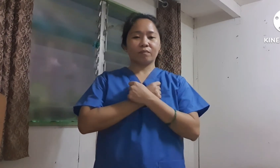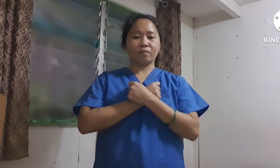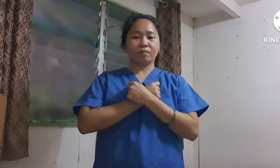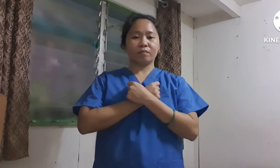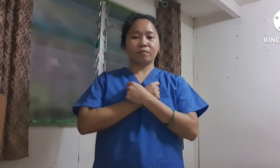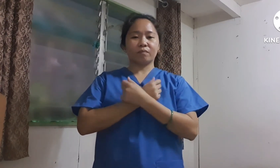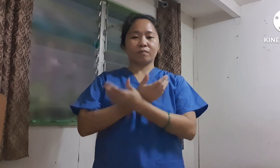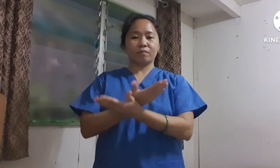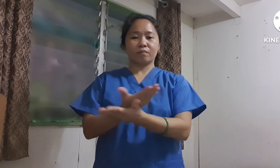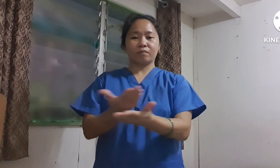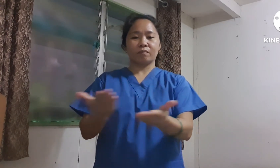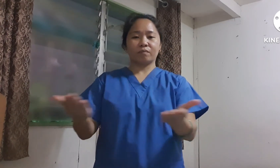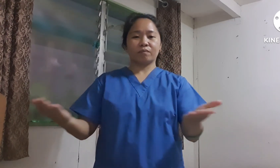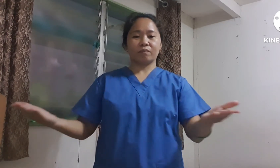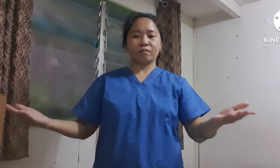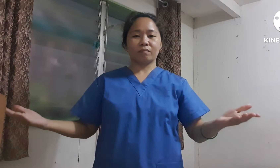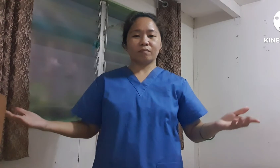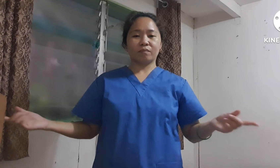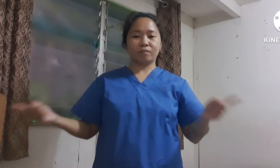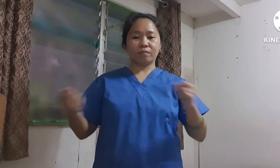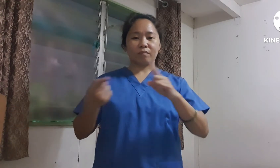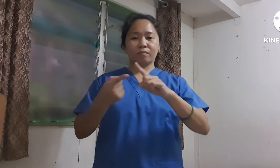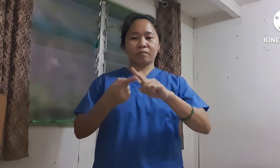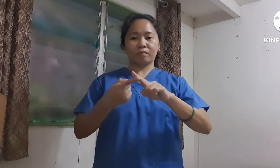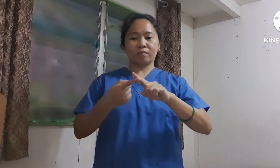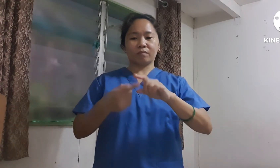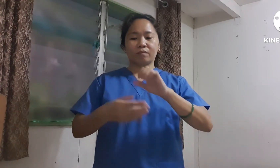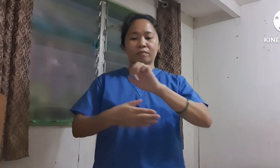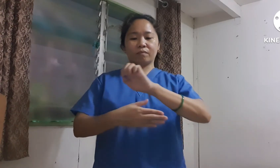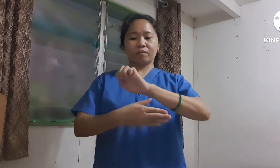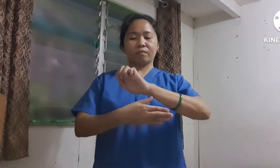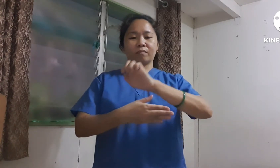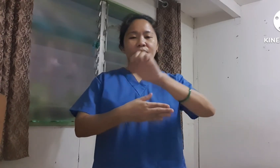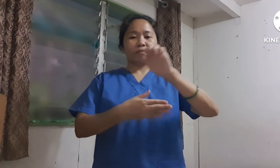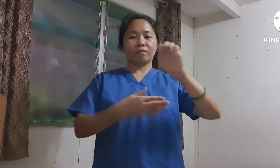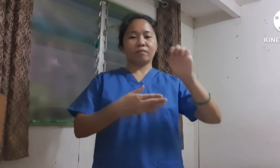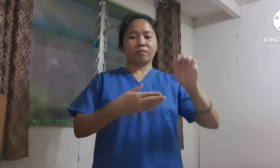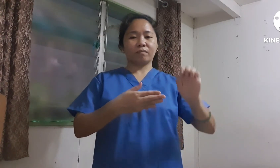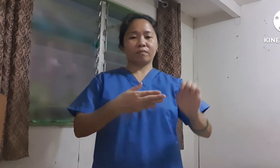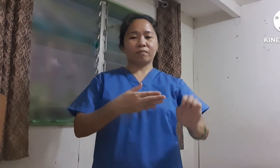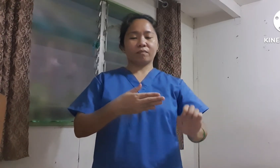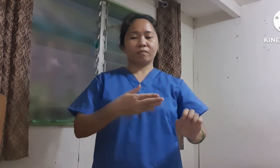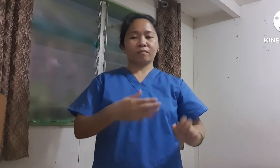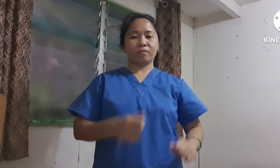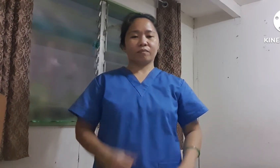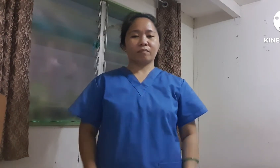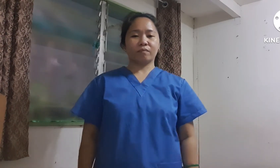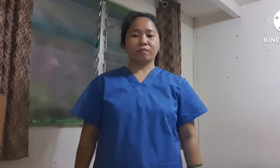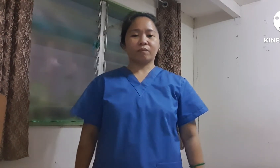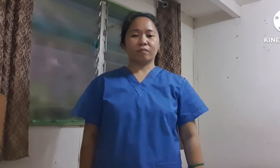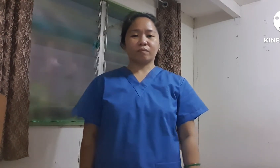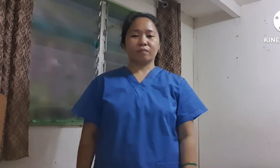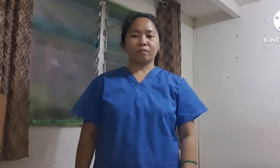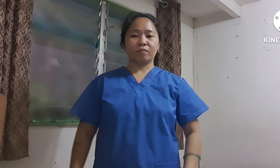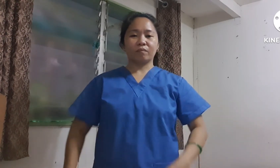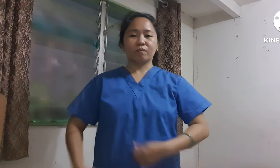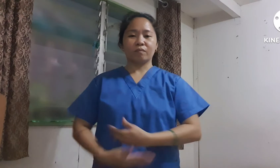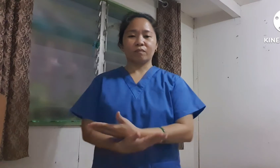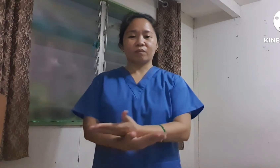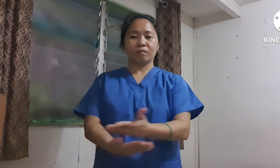love you until the end. What